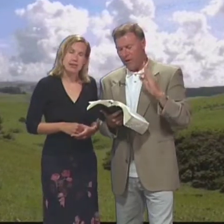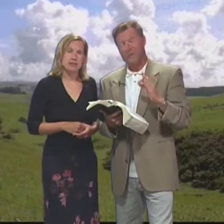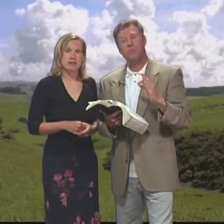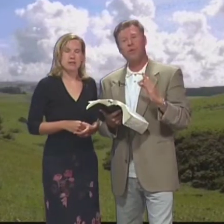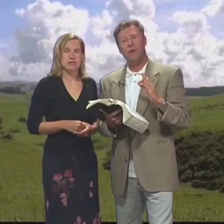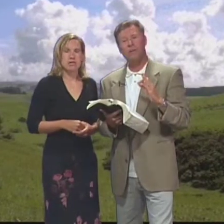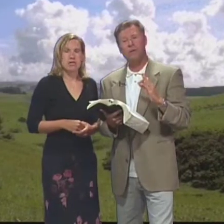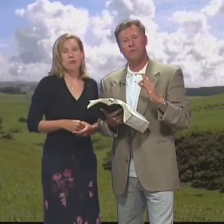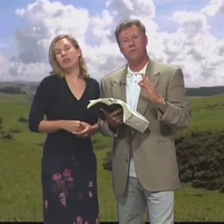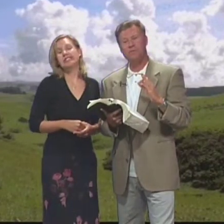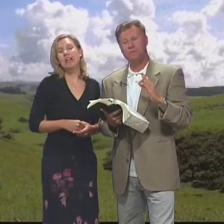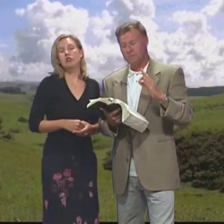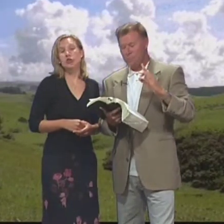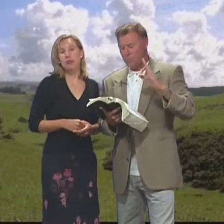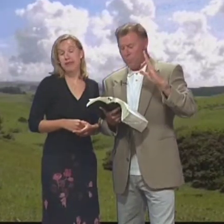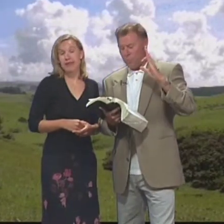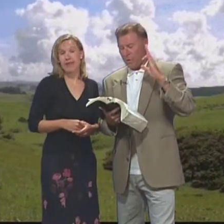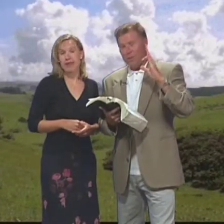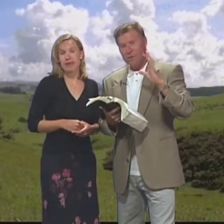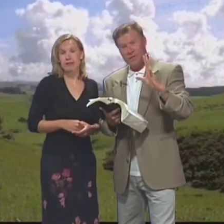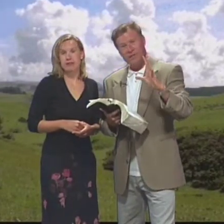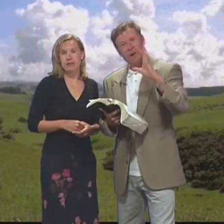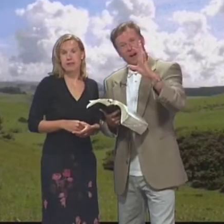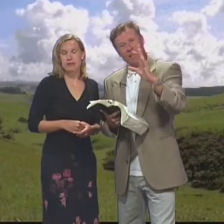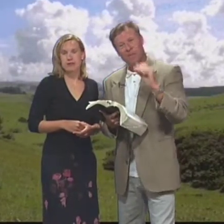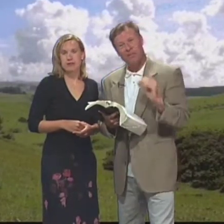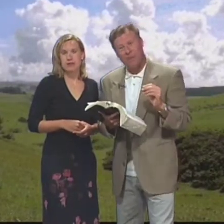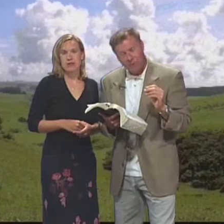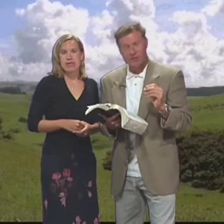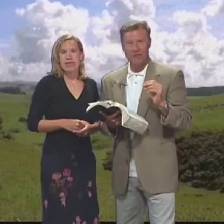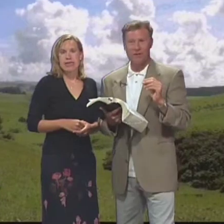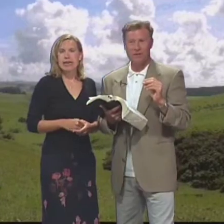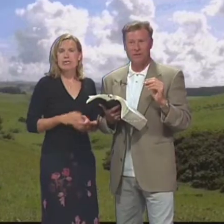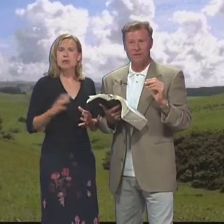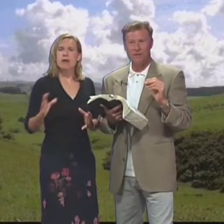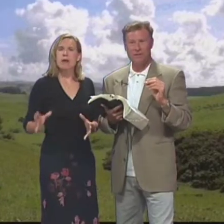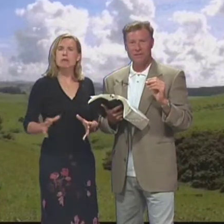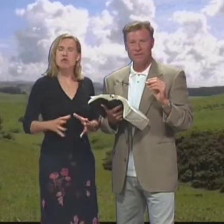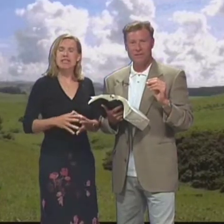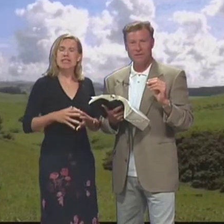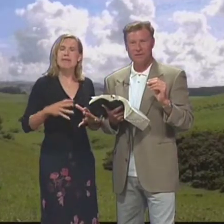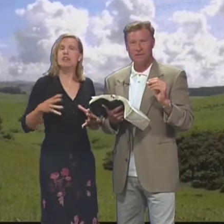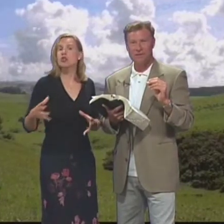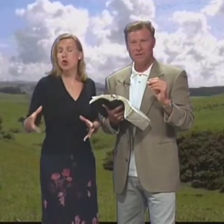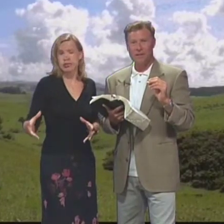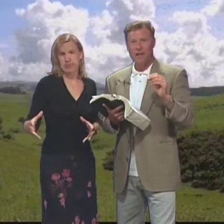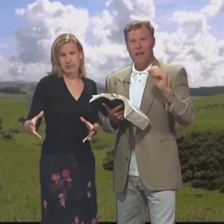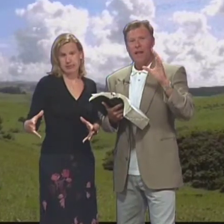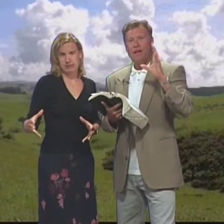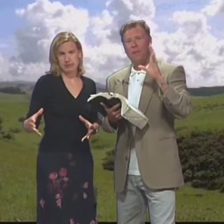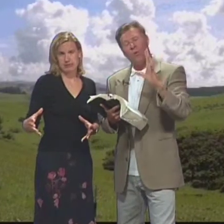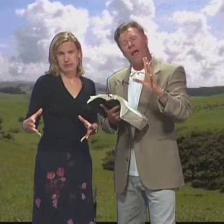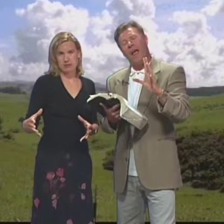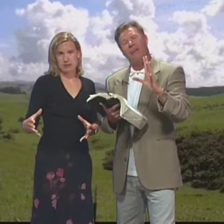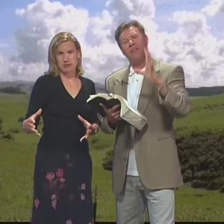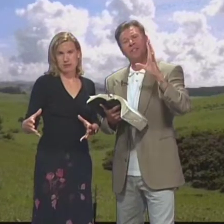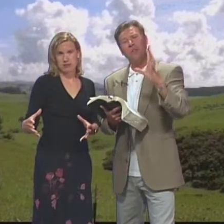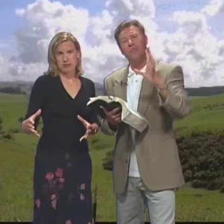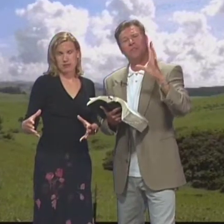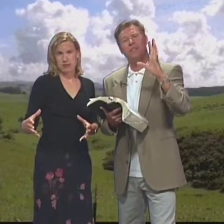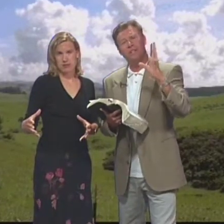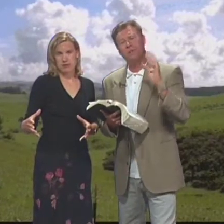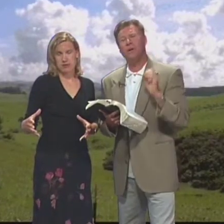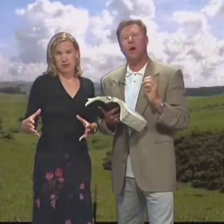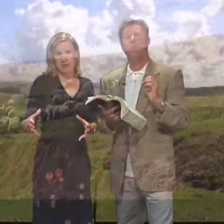Biblia Now it may surprise you Bueno, quizás lo sorprenda Jesus is talking a lot About shepherds here Que Jesús habla mucho Aquí de pastores The way